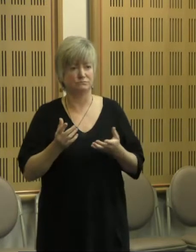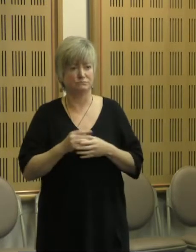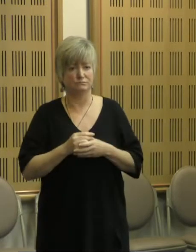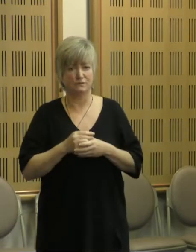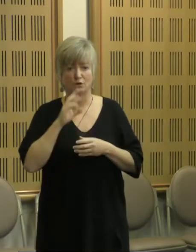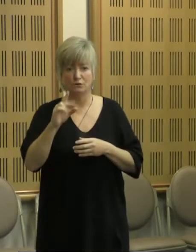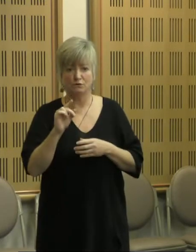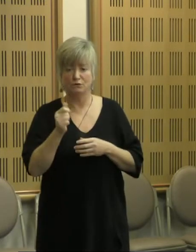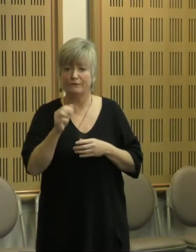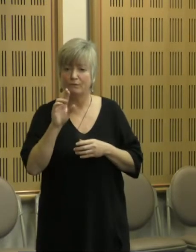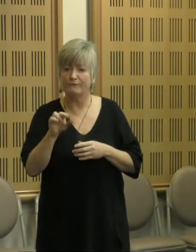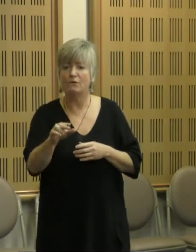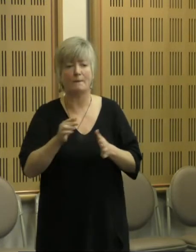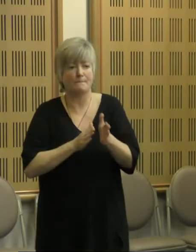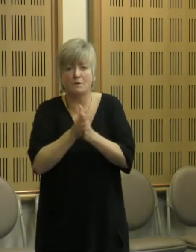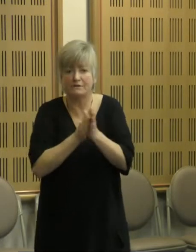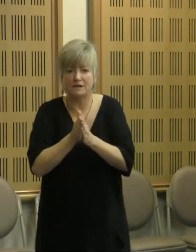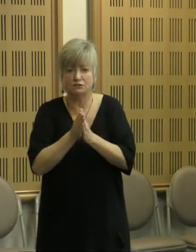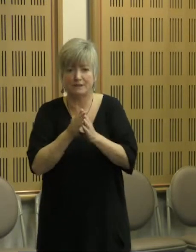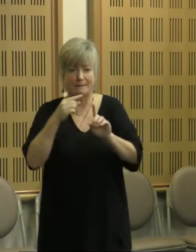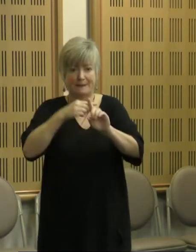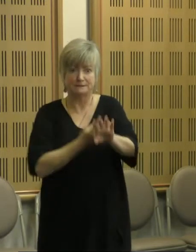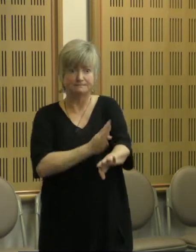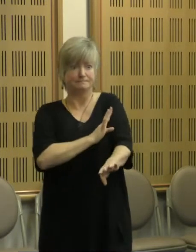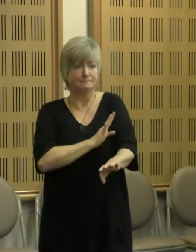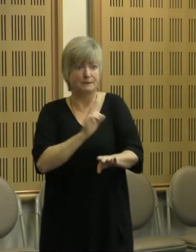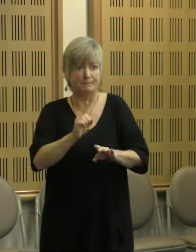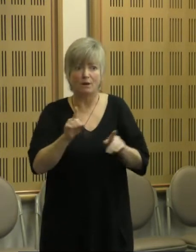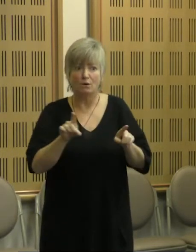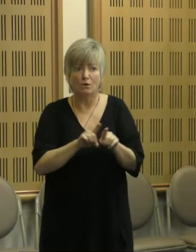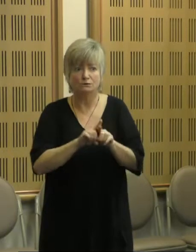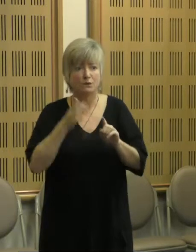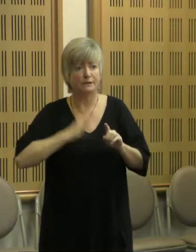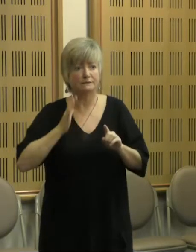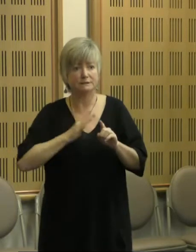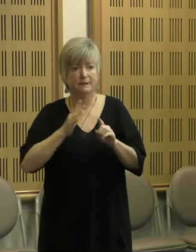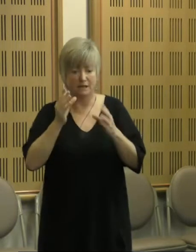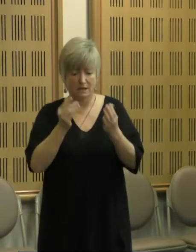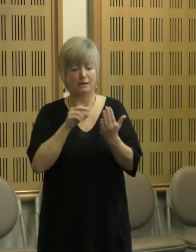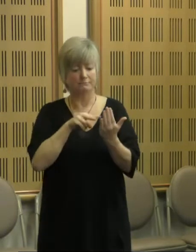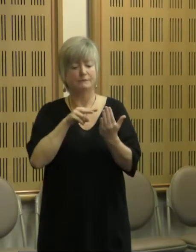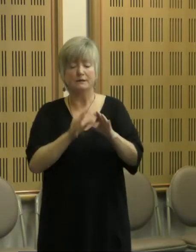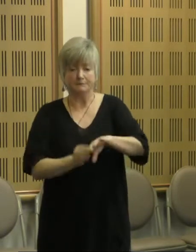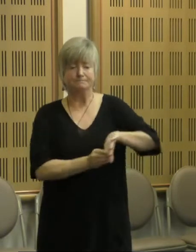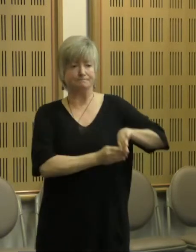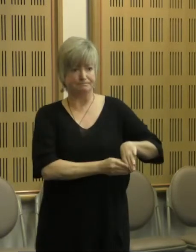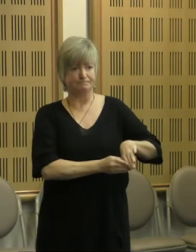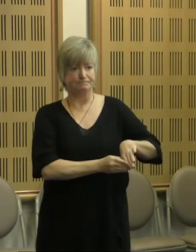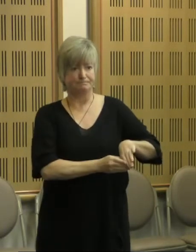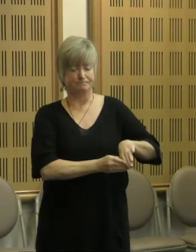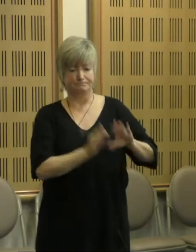motivate and inspire, but it also has to be checked and put aside. Because I think